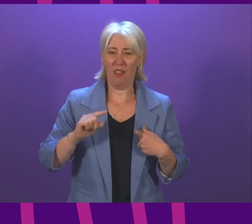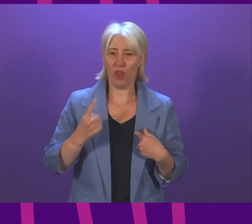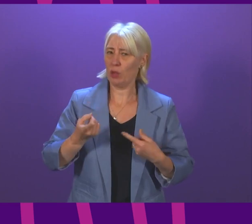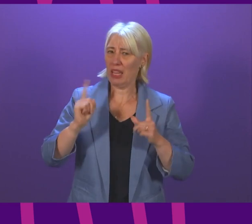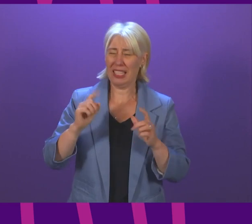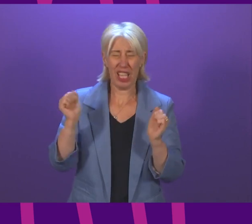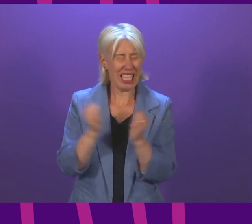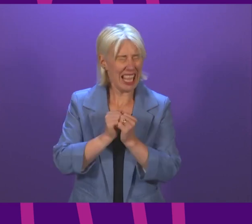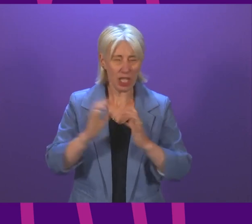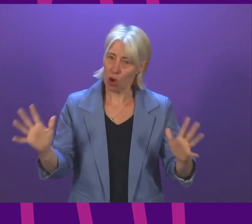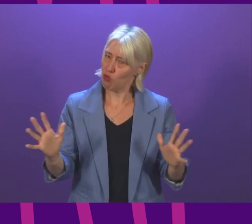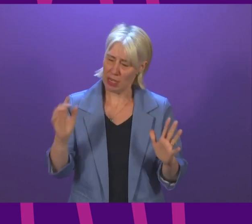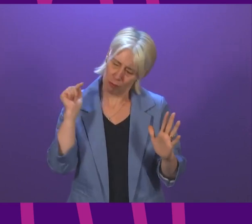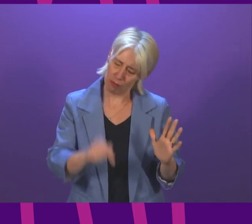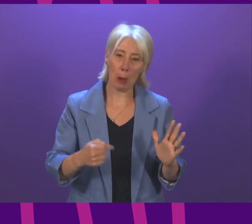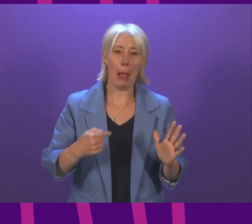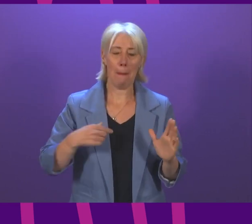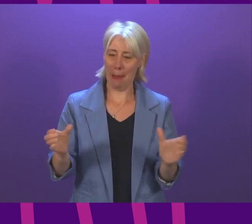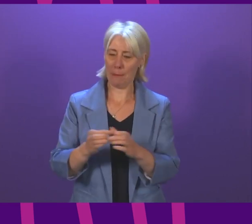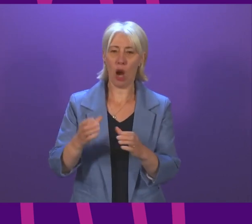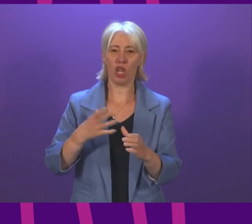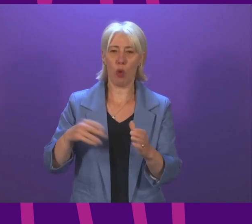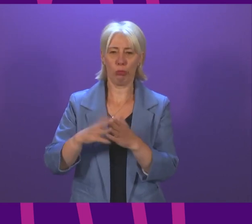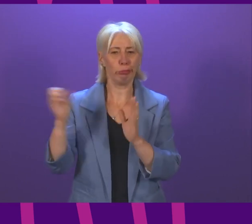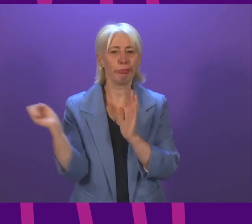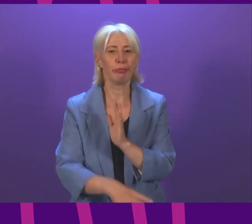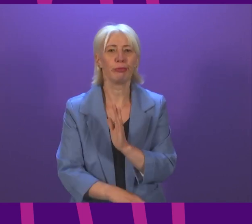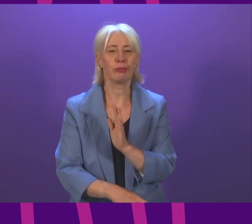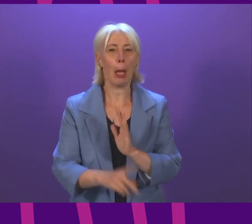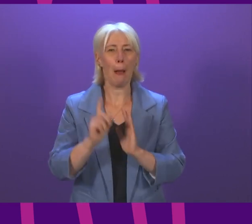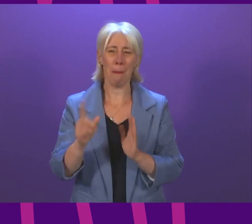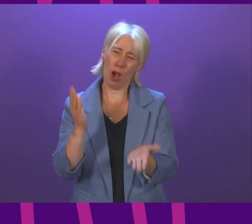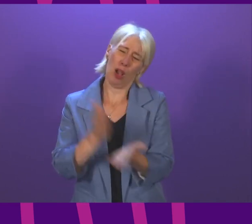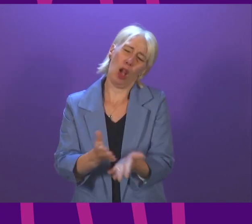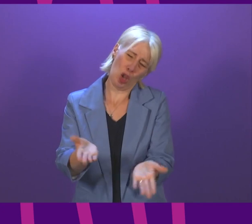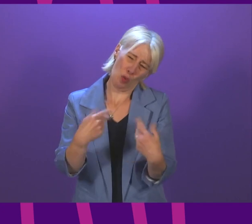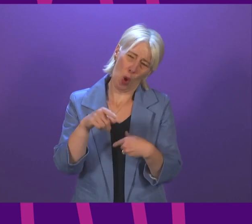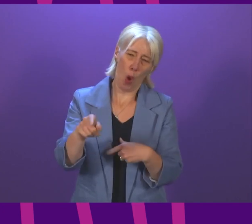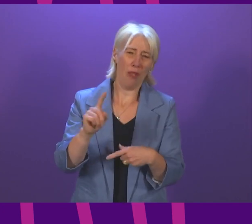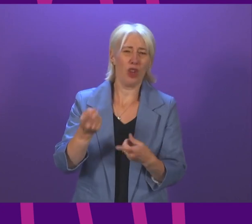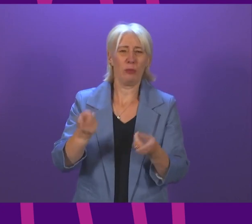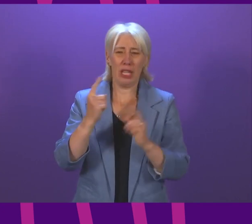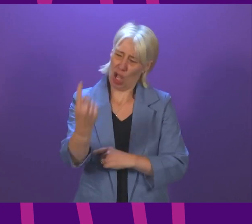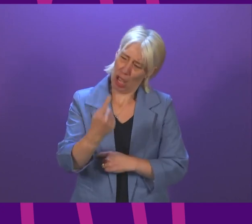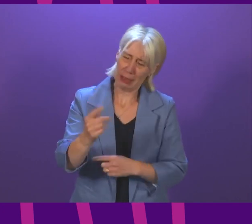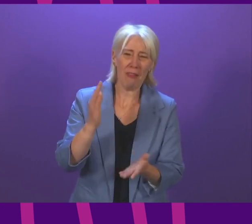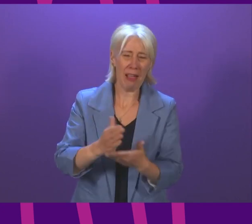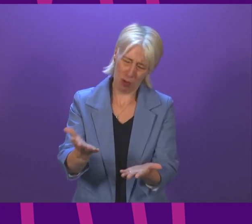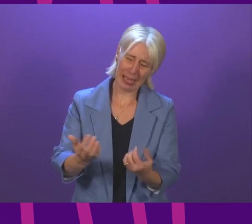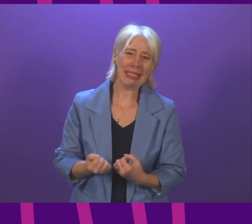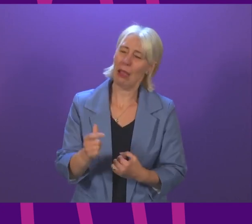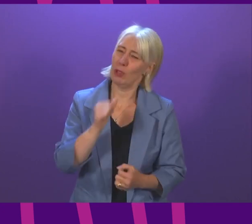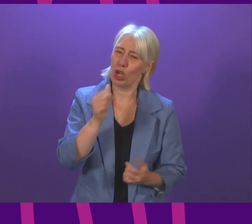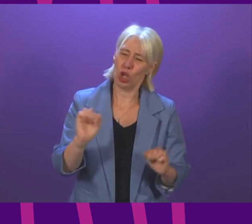about this policy. My party want it scrapped. But surely, even she must accept that the scheme is not ready